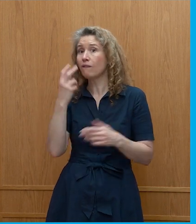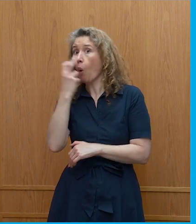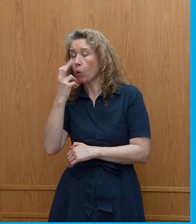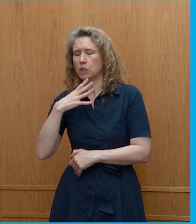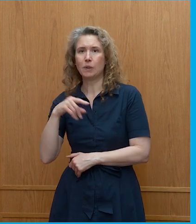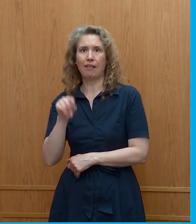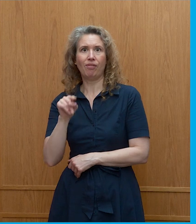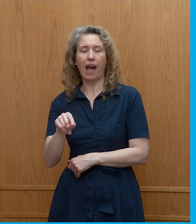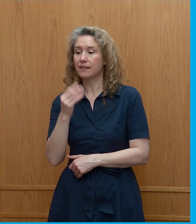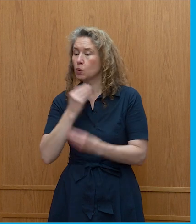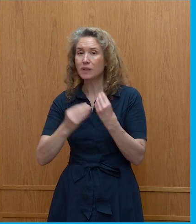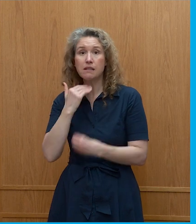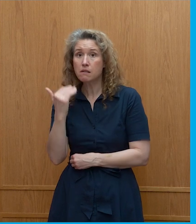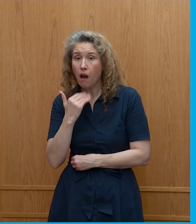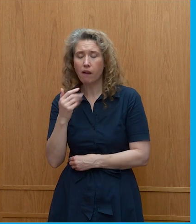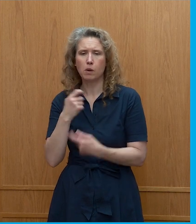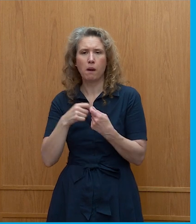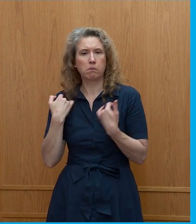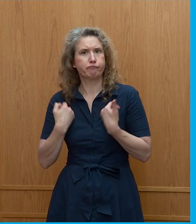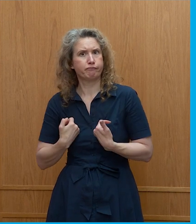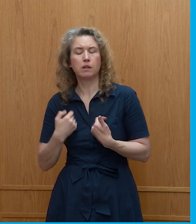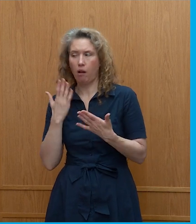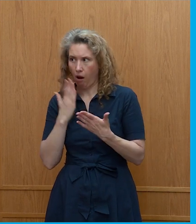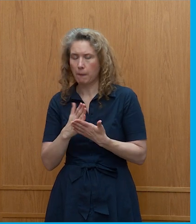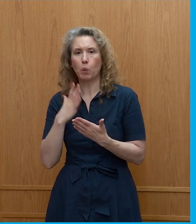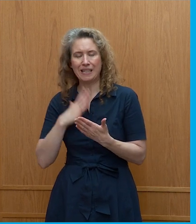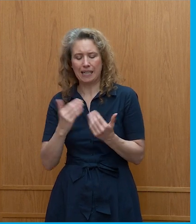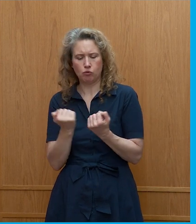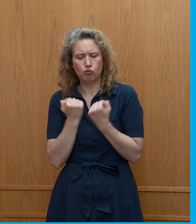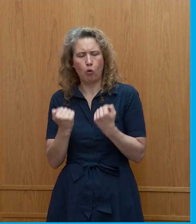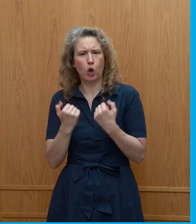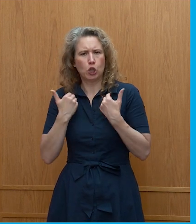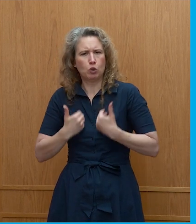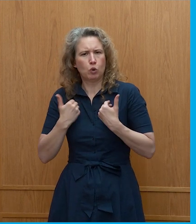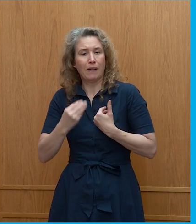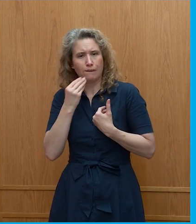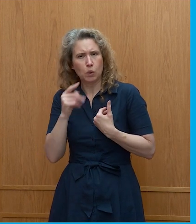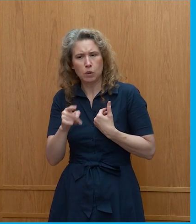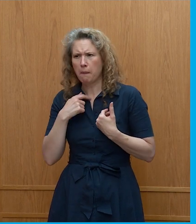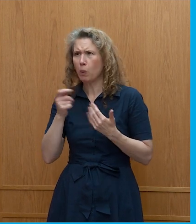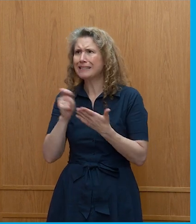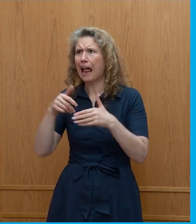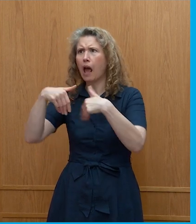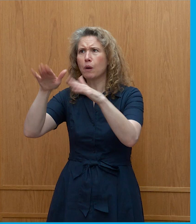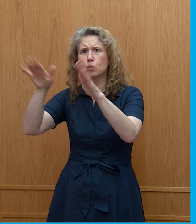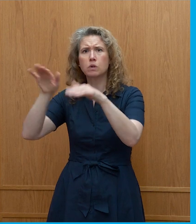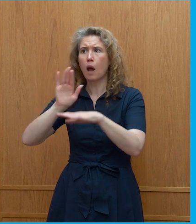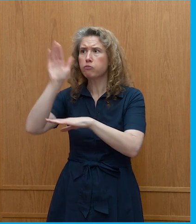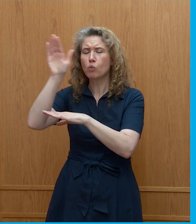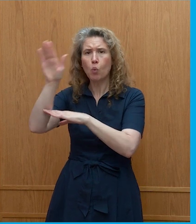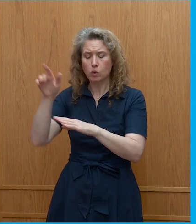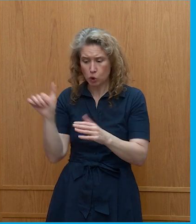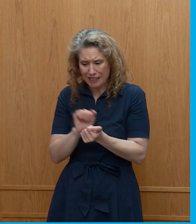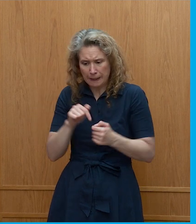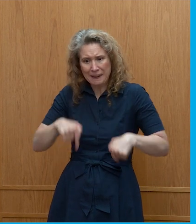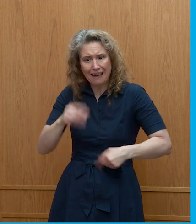kind of you don't eat that much so you really need kind of nutrient dense foods so and we are exporting it out all of the country so what we're trying